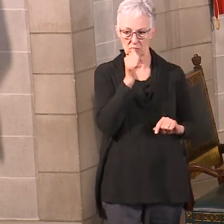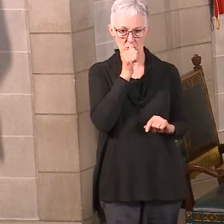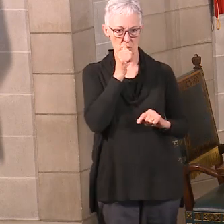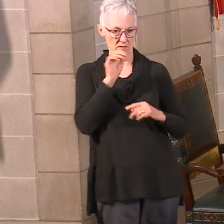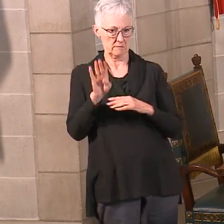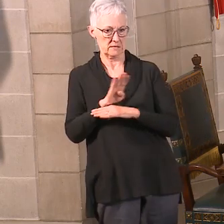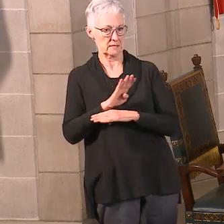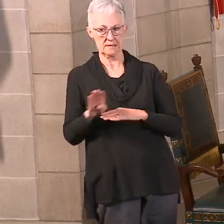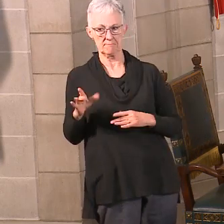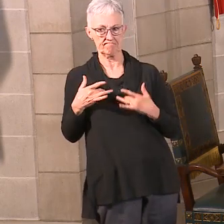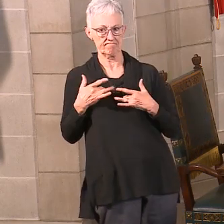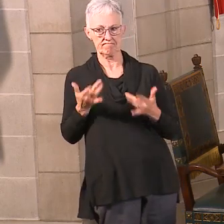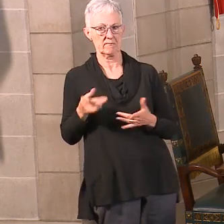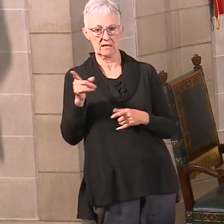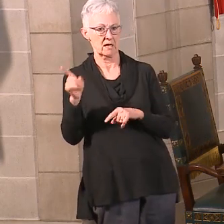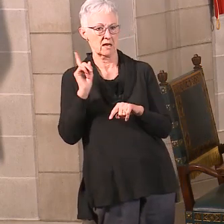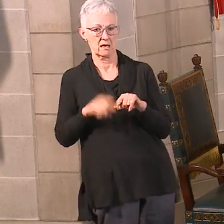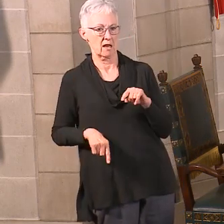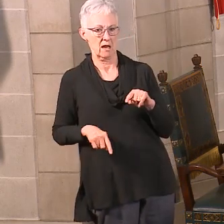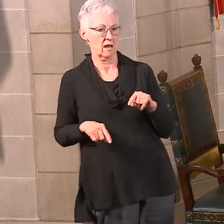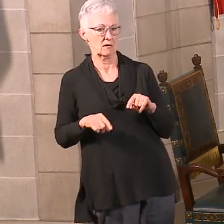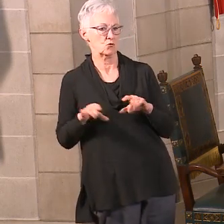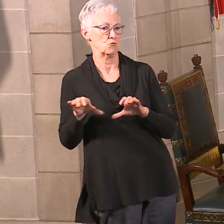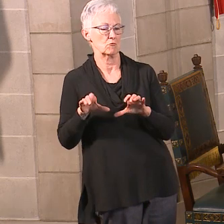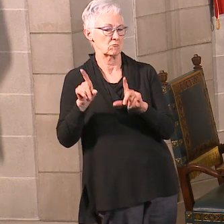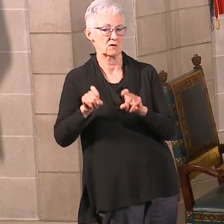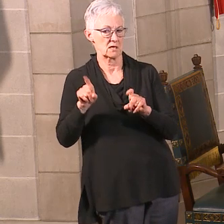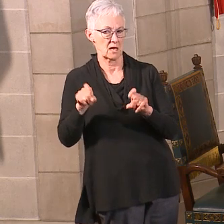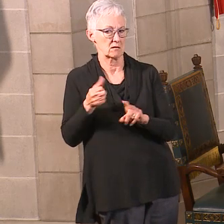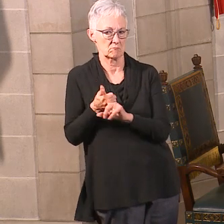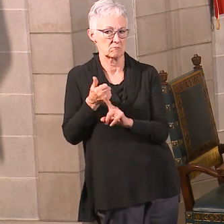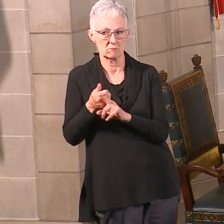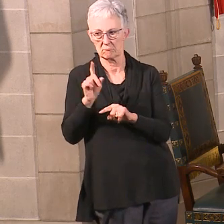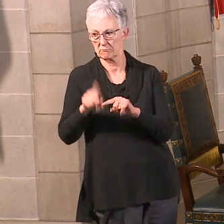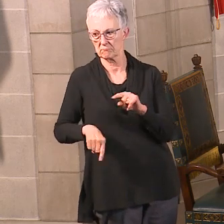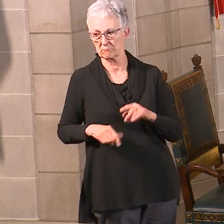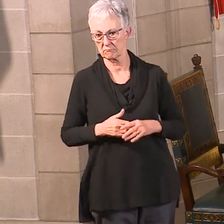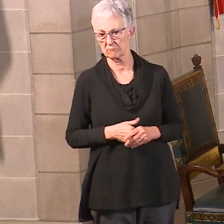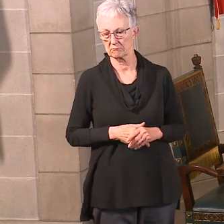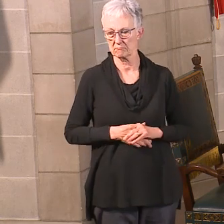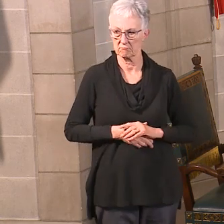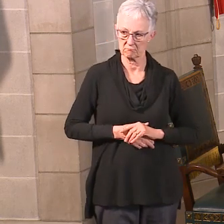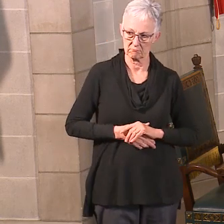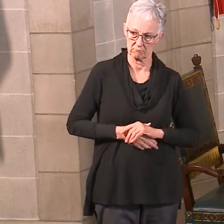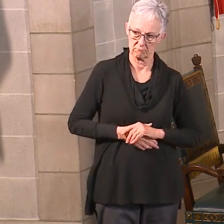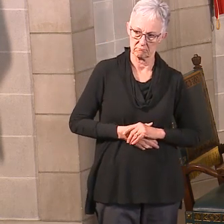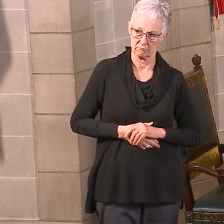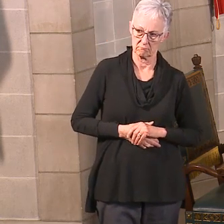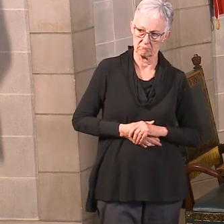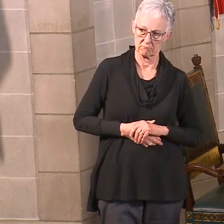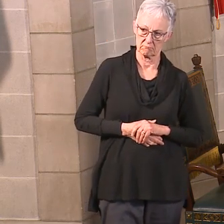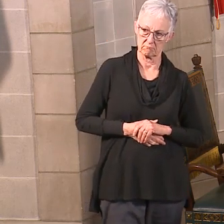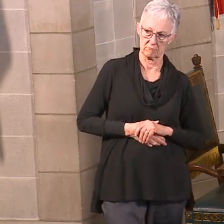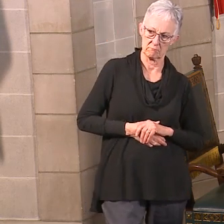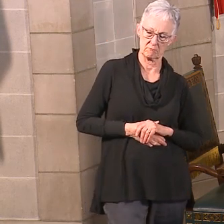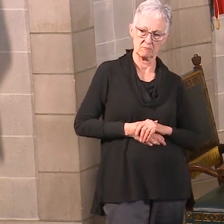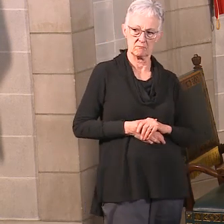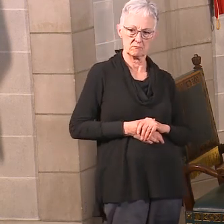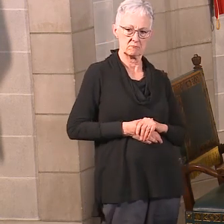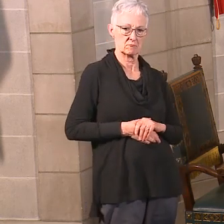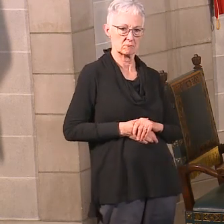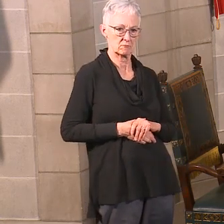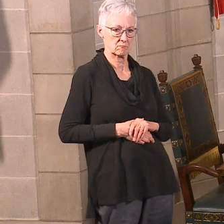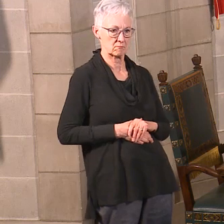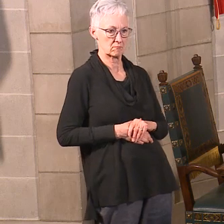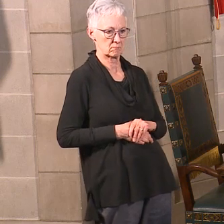that on their own. They need the assistance of a healthcare organization to do it. Yeah, Lee. You consistently talk about how we are not overwhelmed. Can you kind